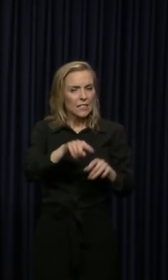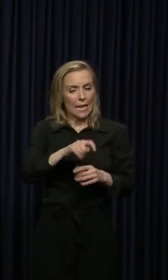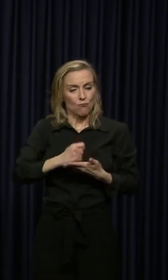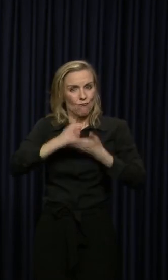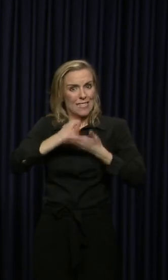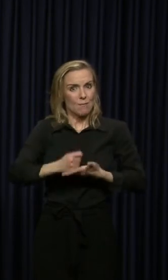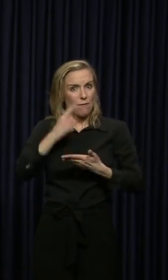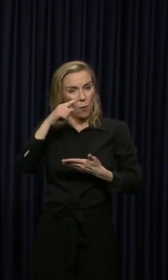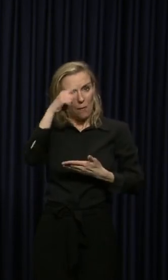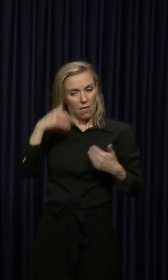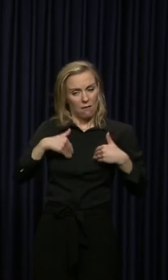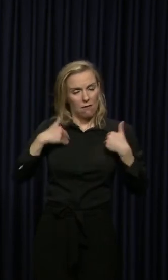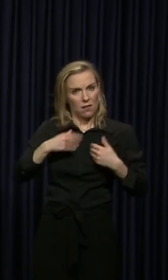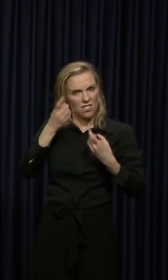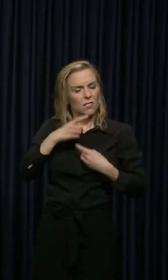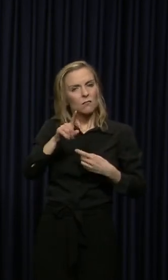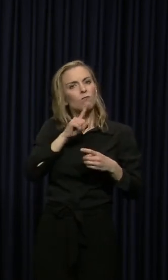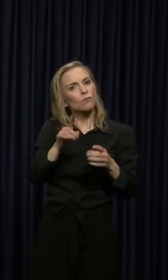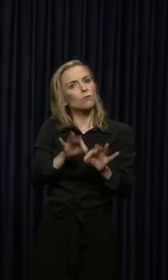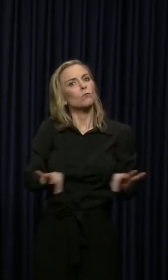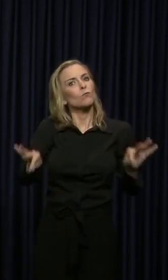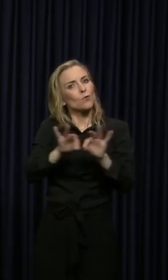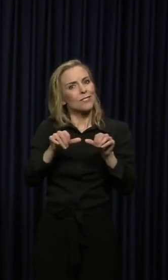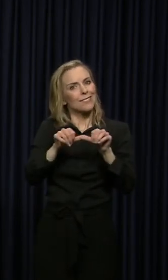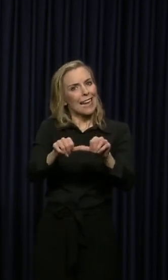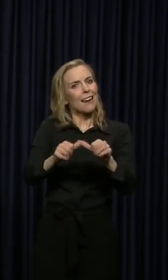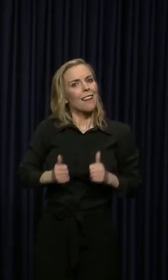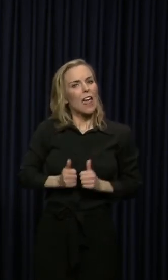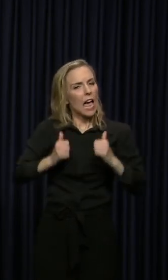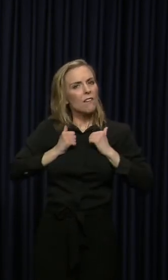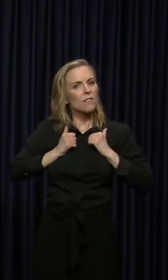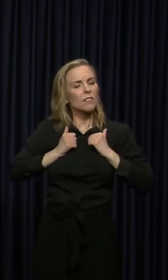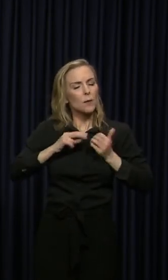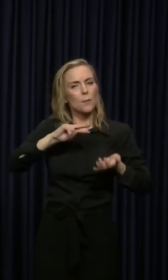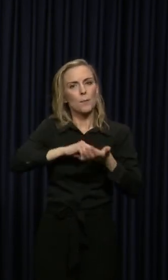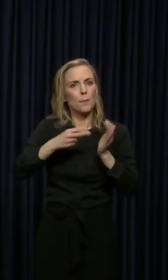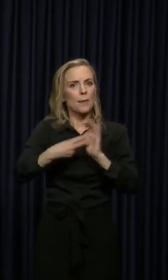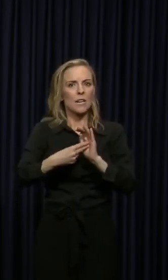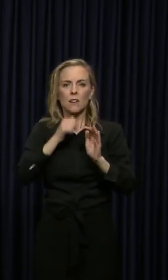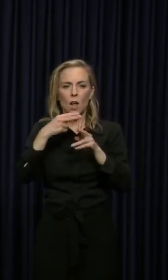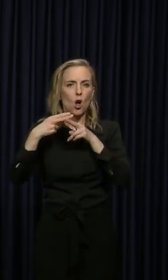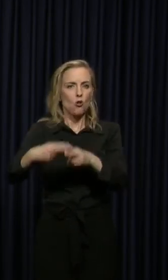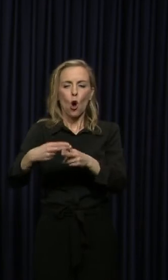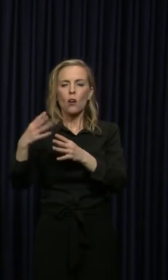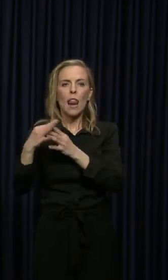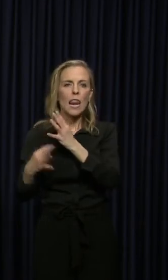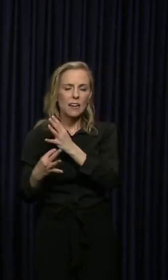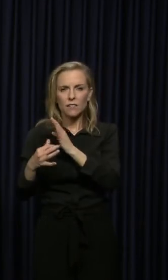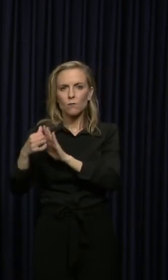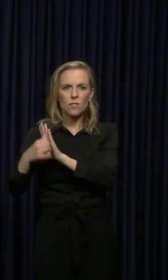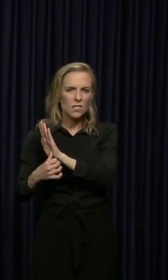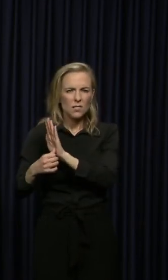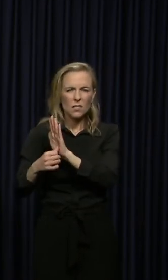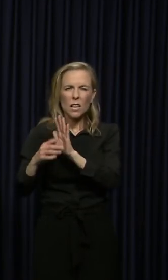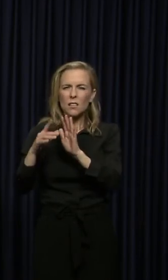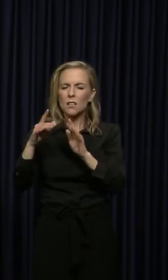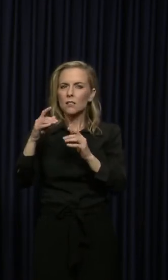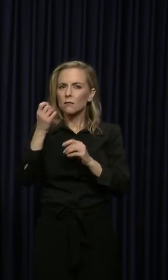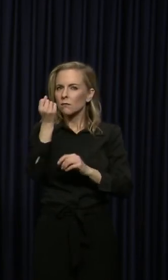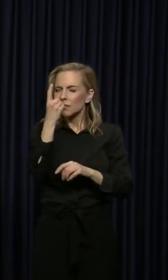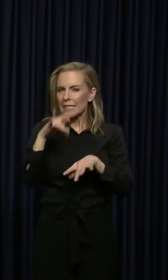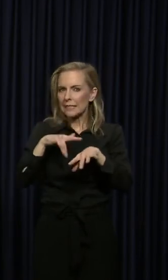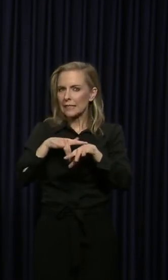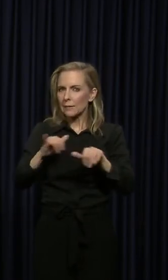that could be necessary to sustain life and would not be elective at the same time. We don't know what type